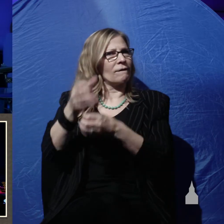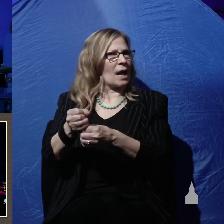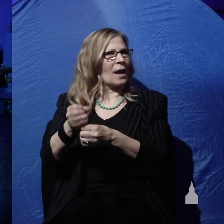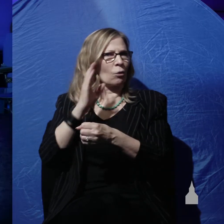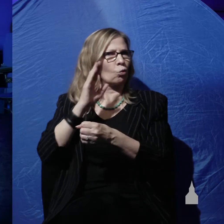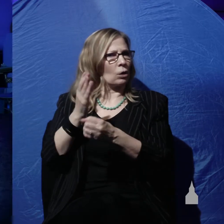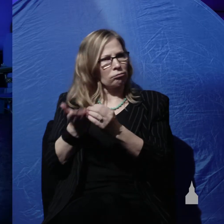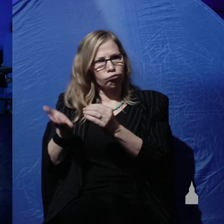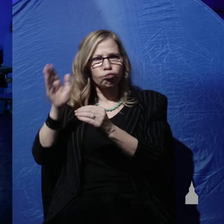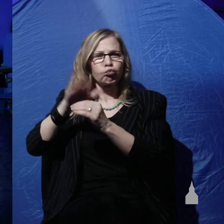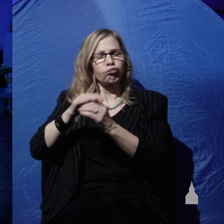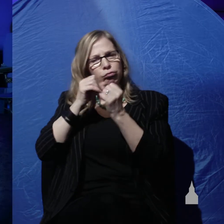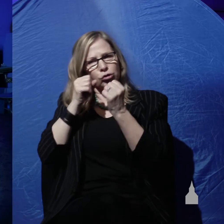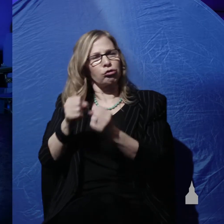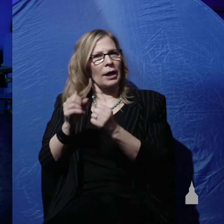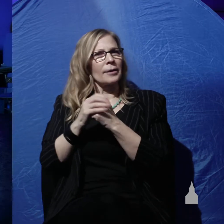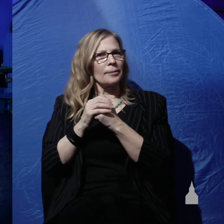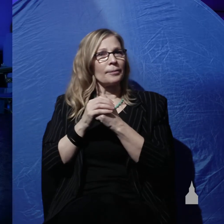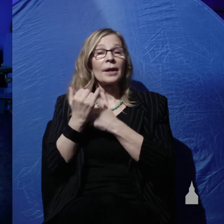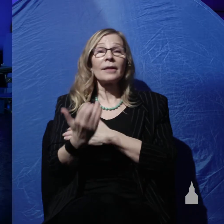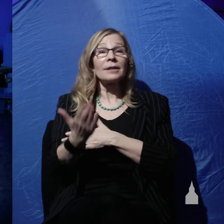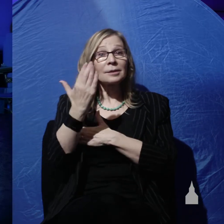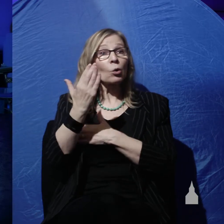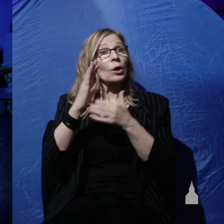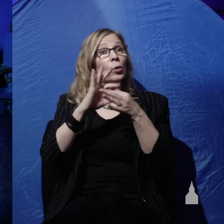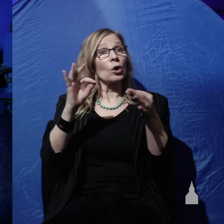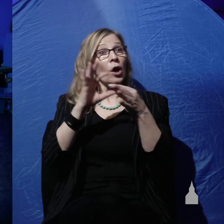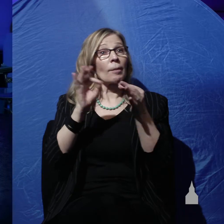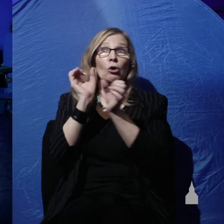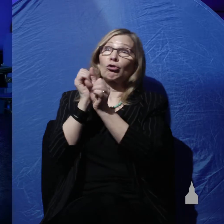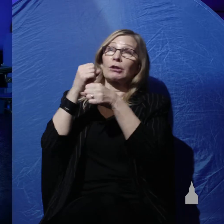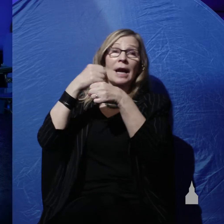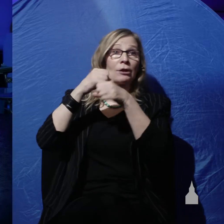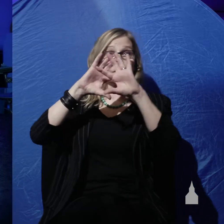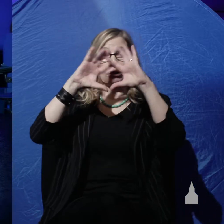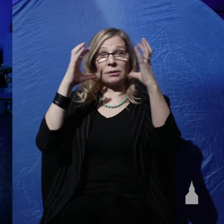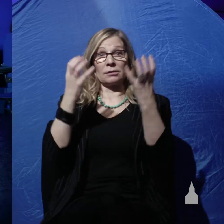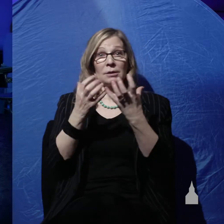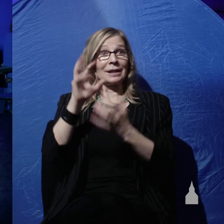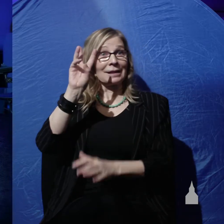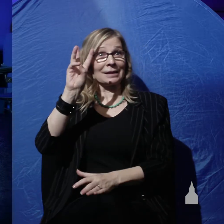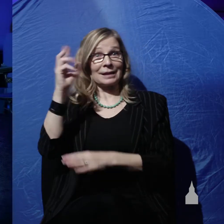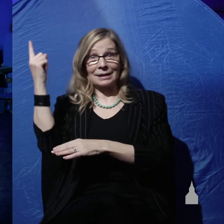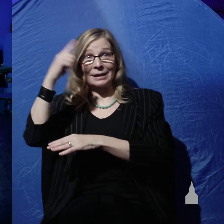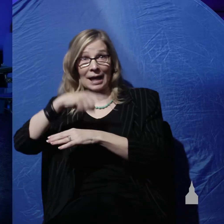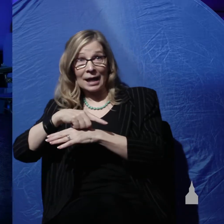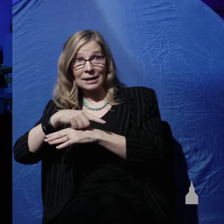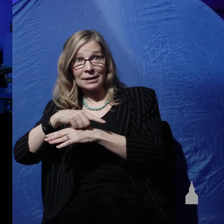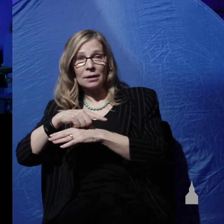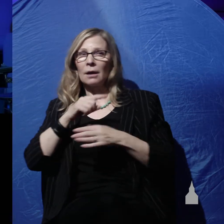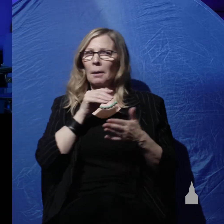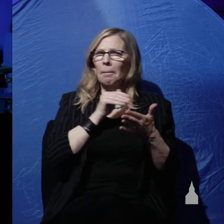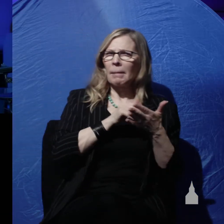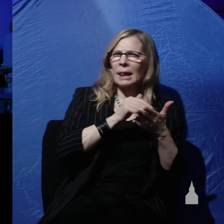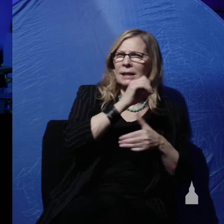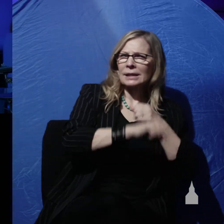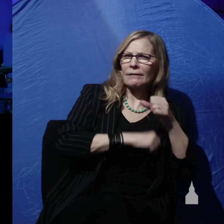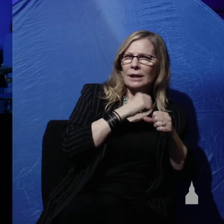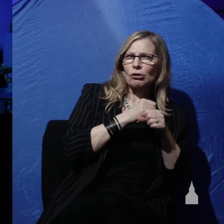Well, this morning we want to talk about creation in six days or millions of years. And of course, we ask the question,